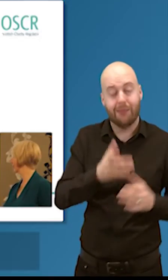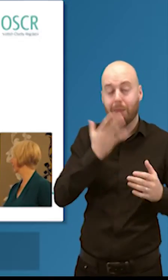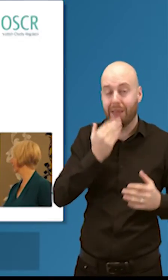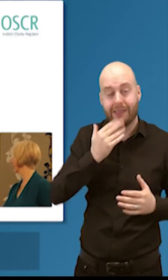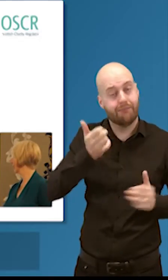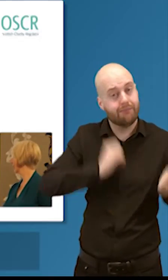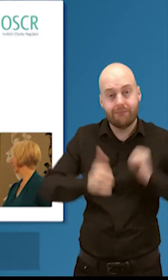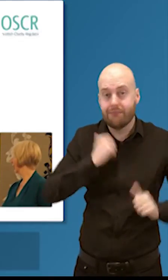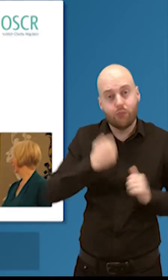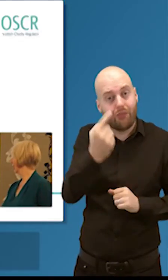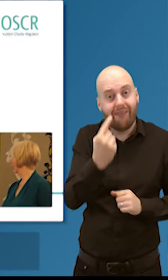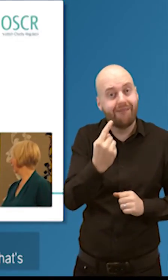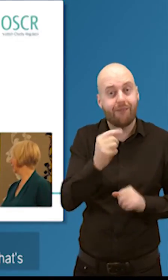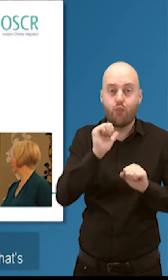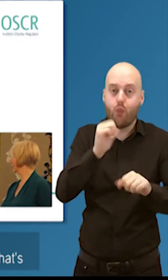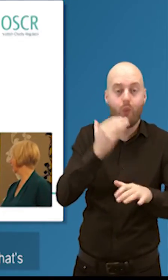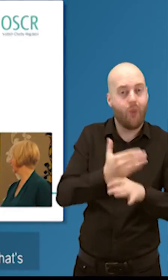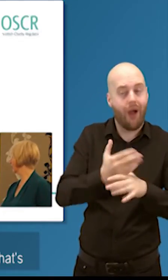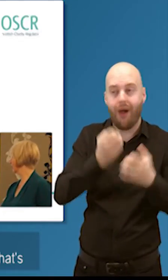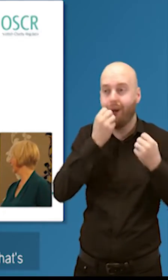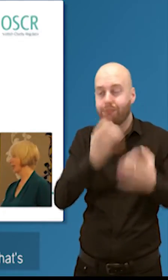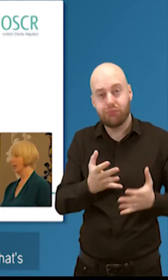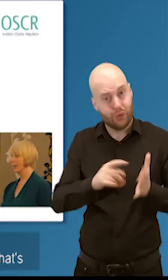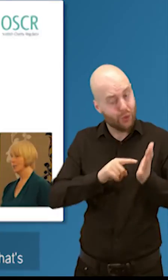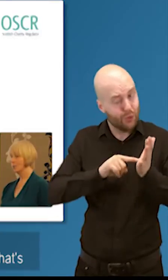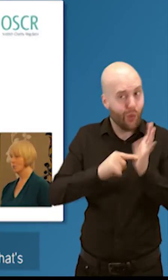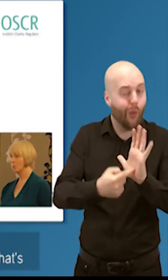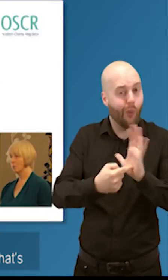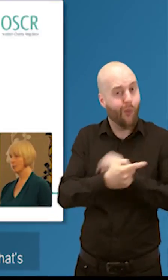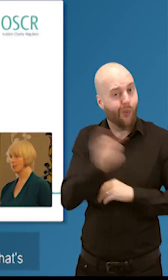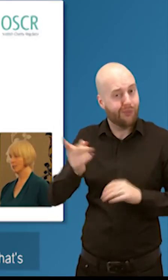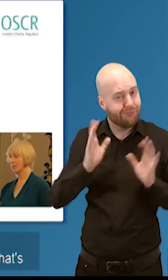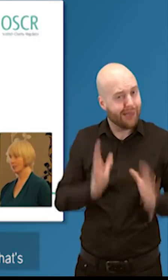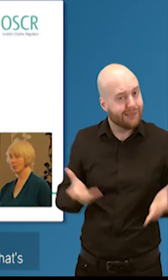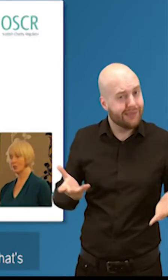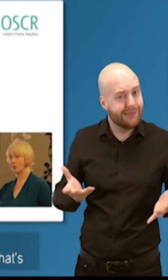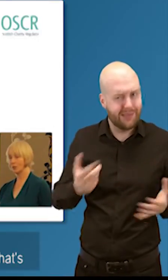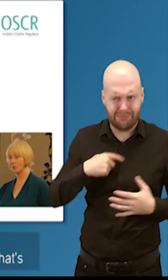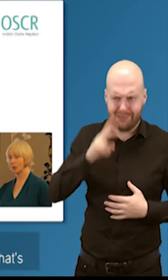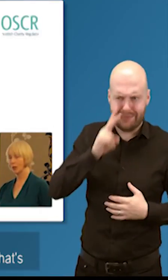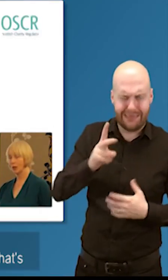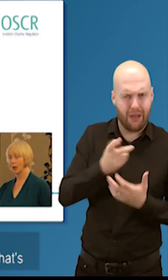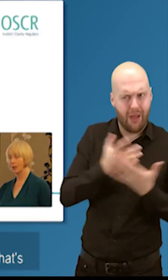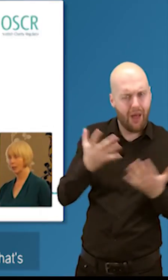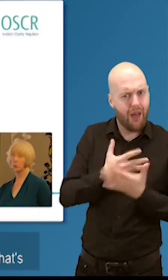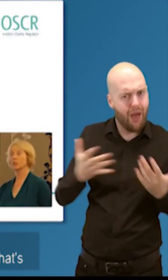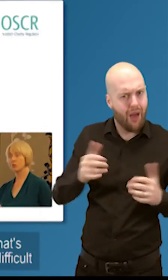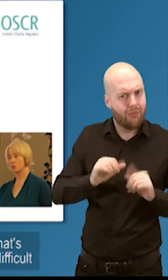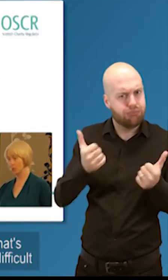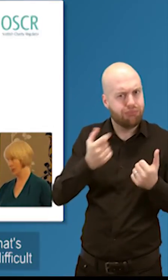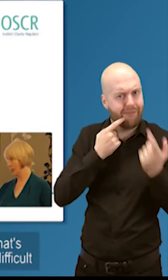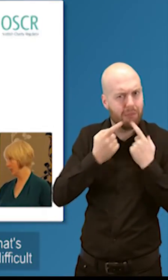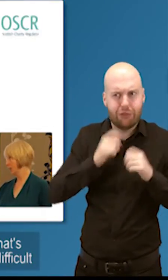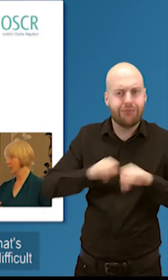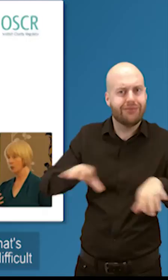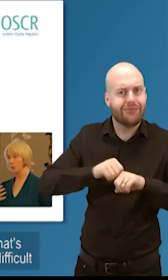invest in your governance it's so important to invest in yourselves i think what's